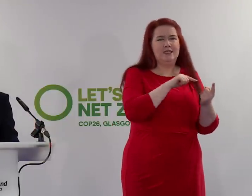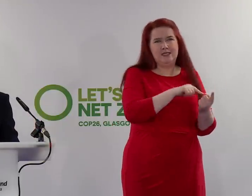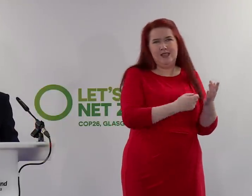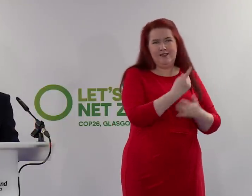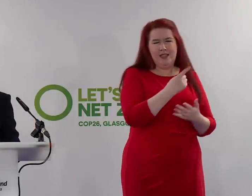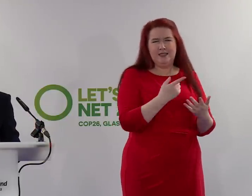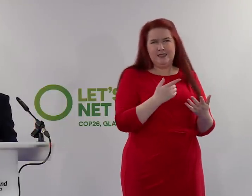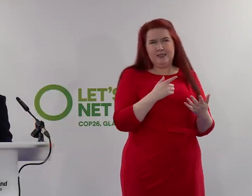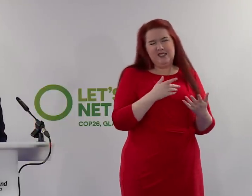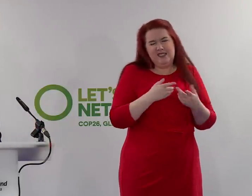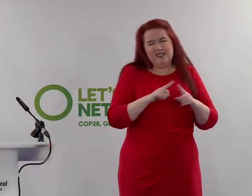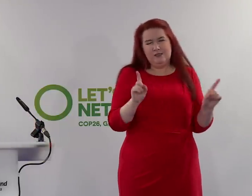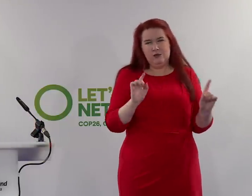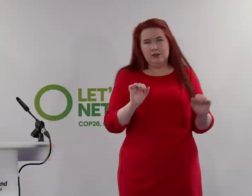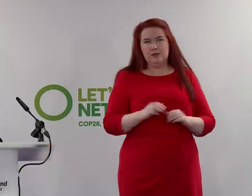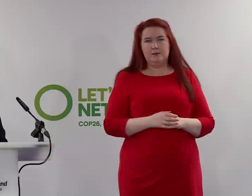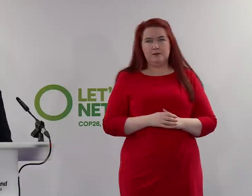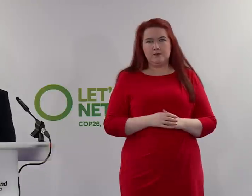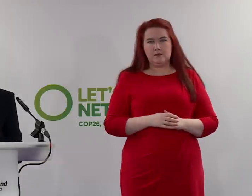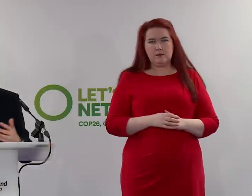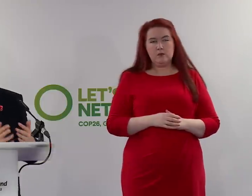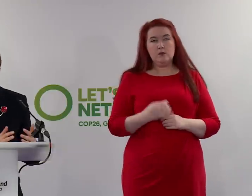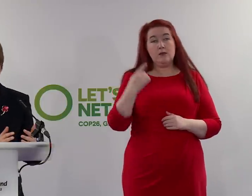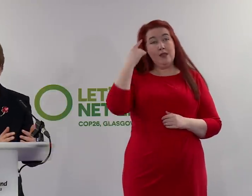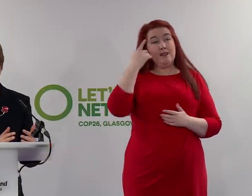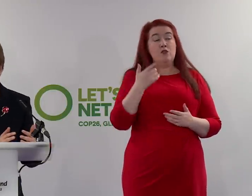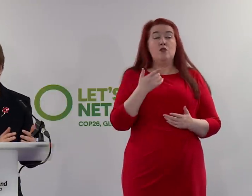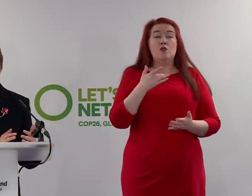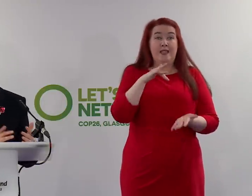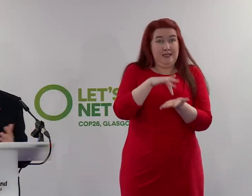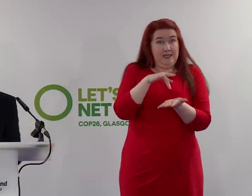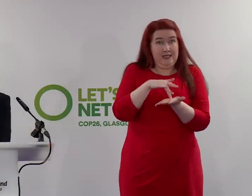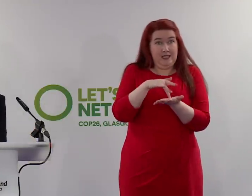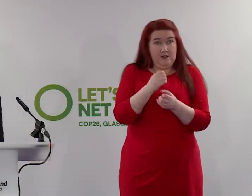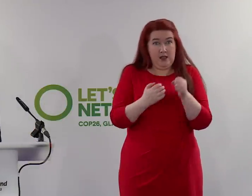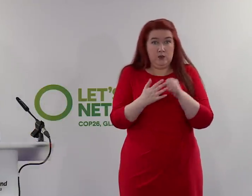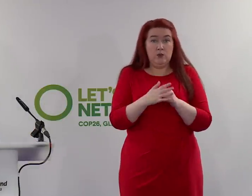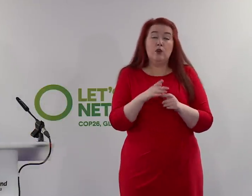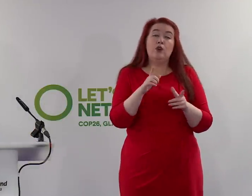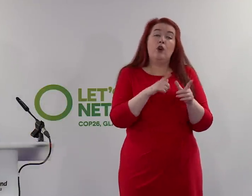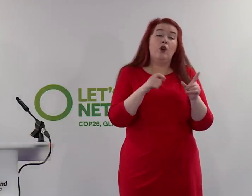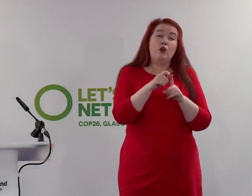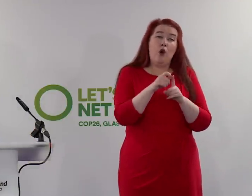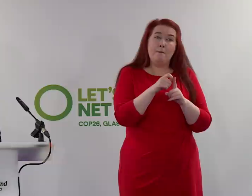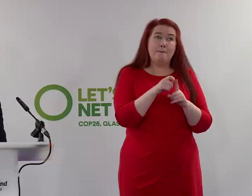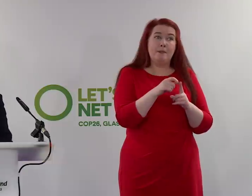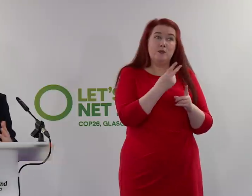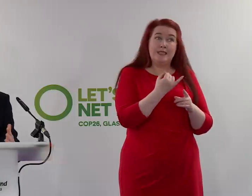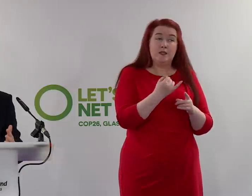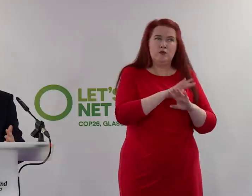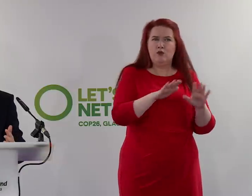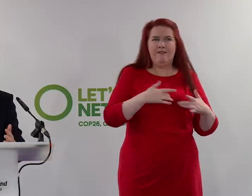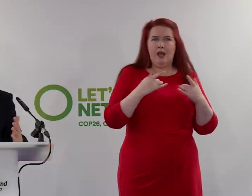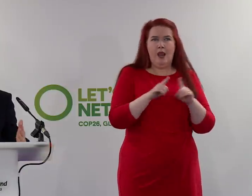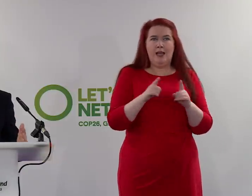in scope. So I think for the city, COP, over the next two weeks, will not feel like the ten days of the Commonwealth Games, for those